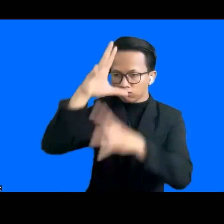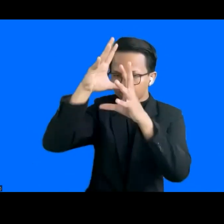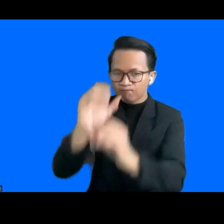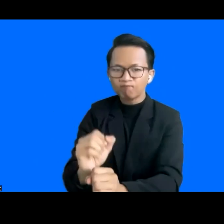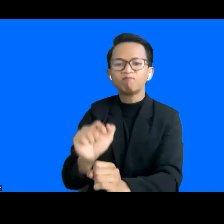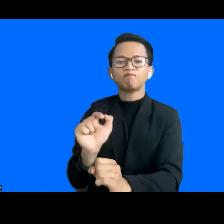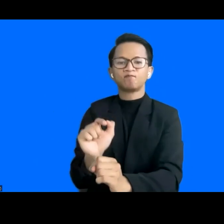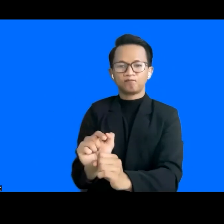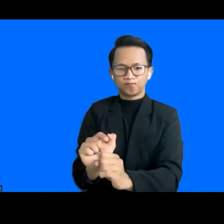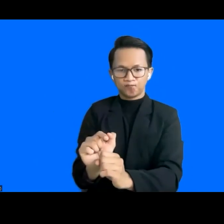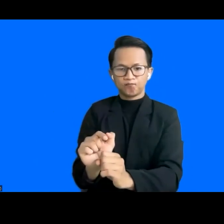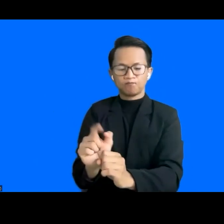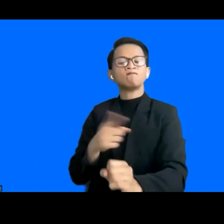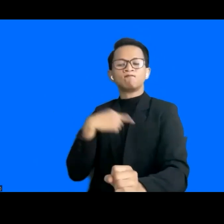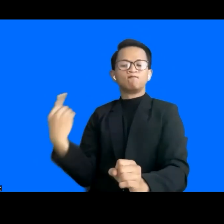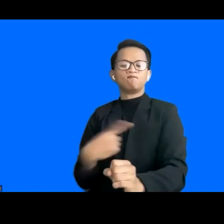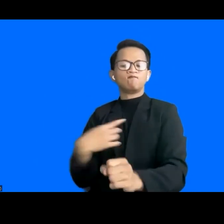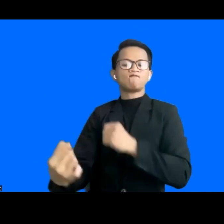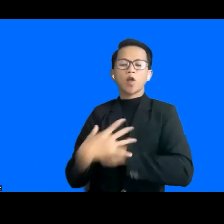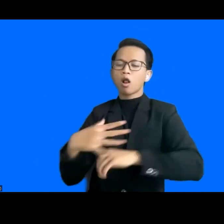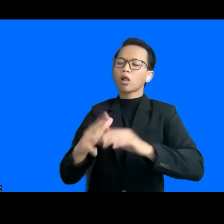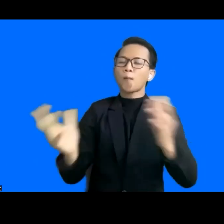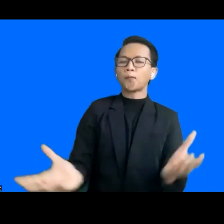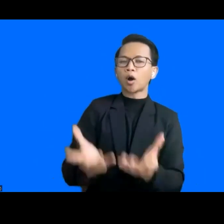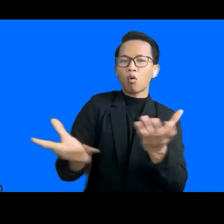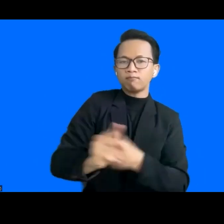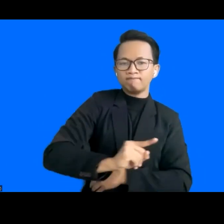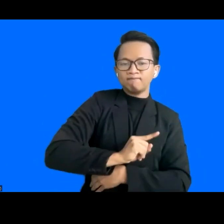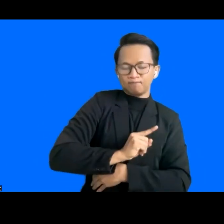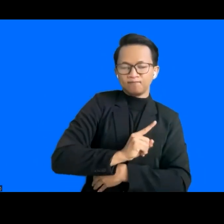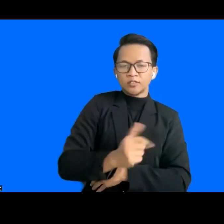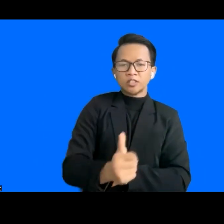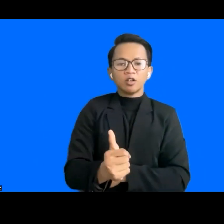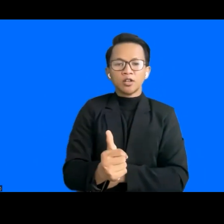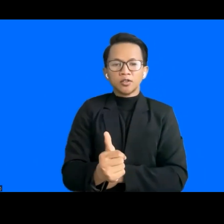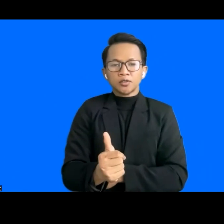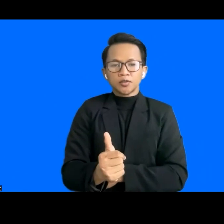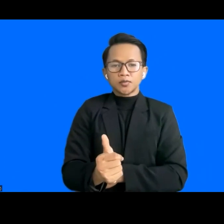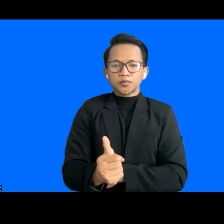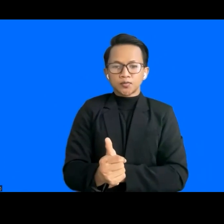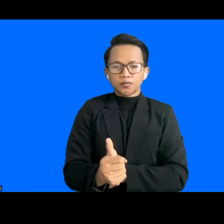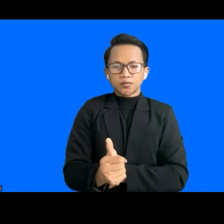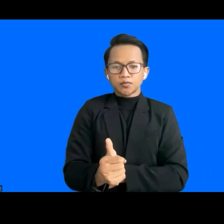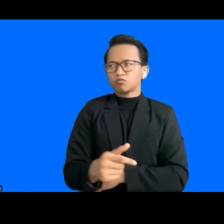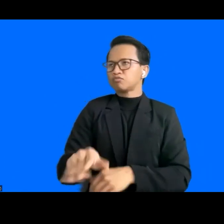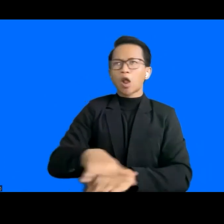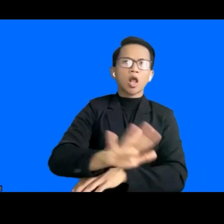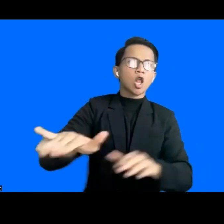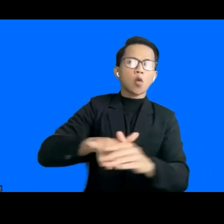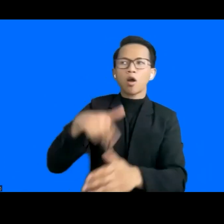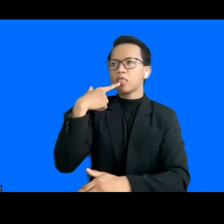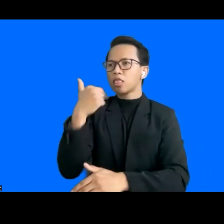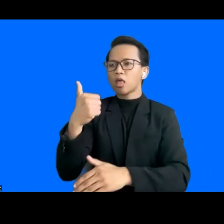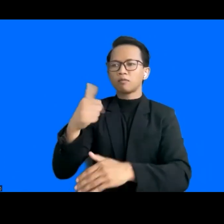then be fully empowered to do the things that I want to do. sometimes it is not so much about the